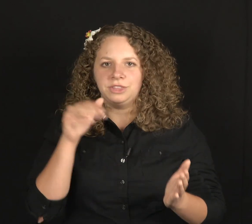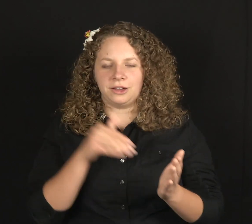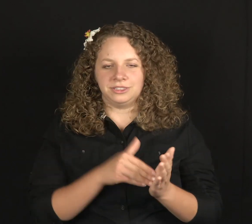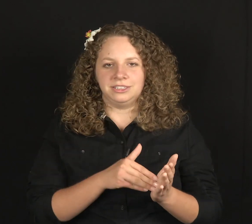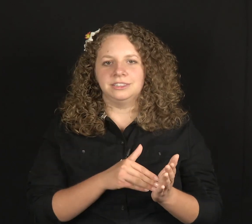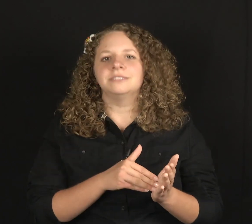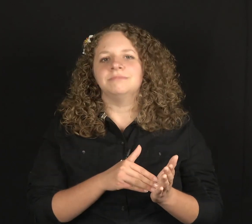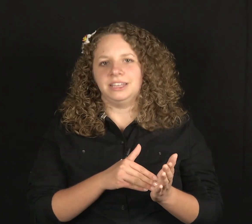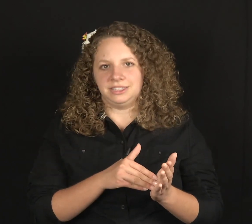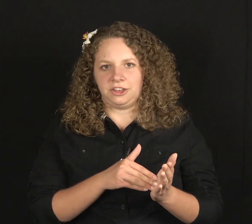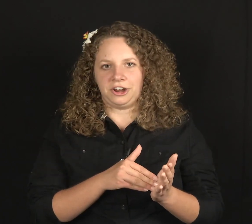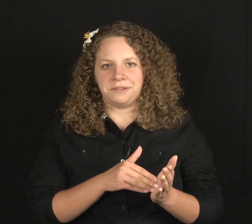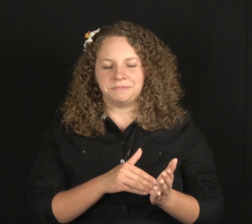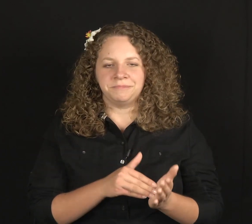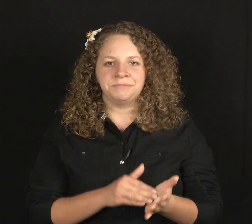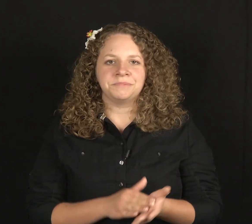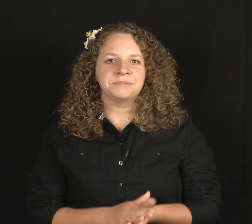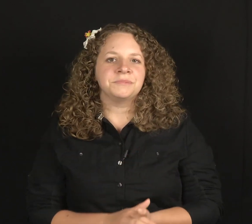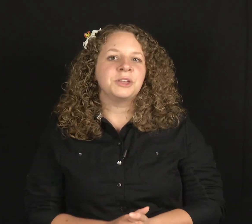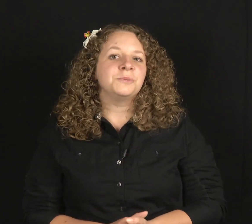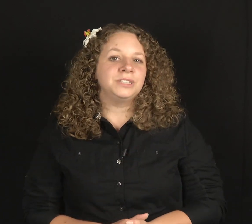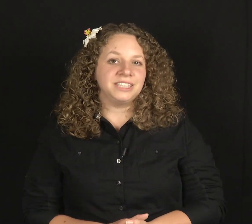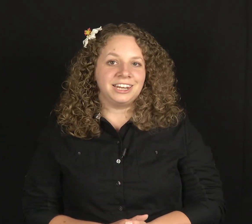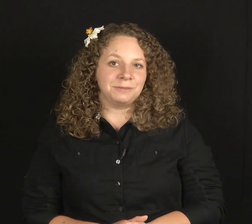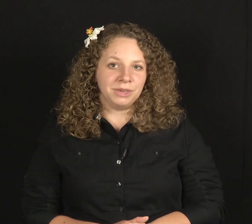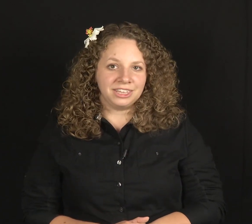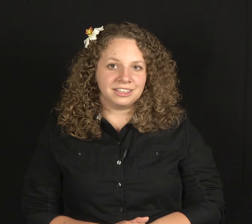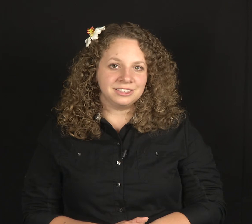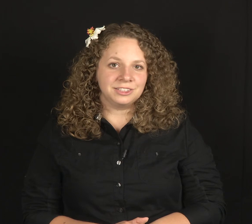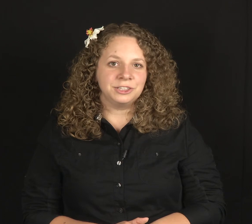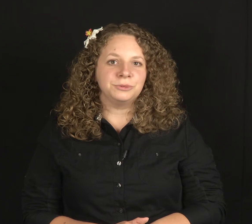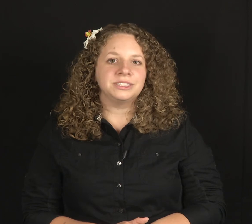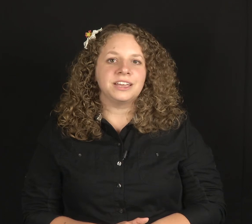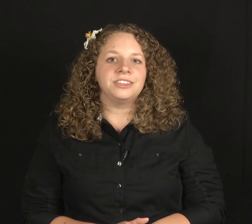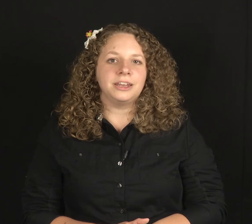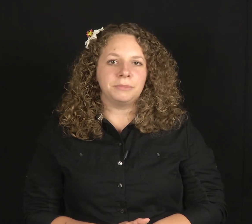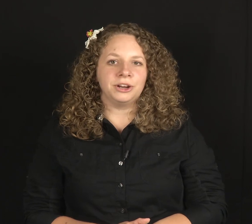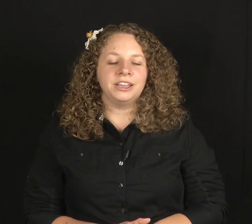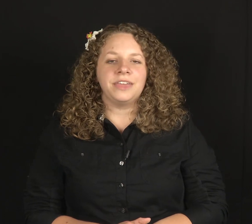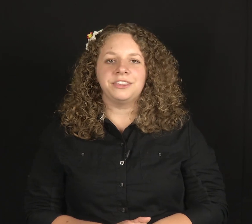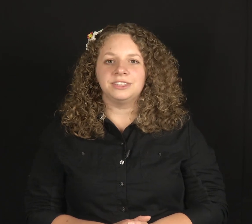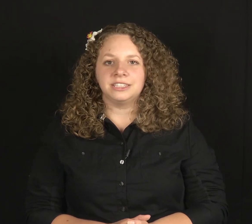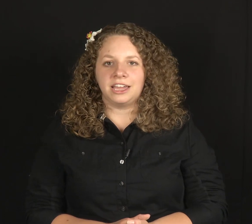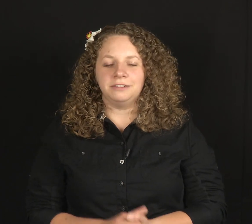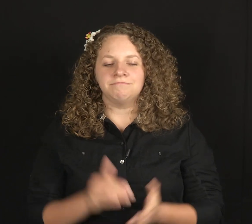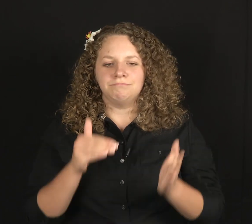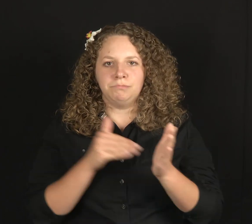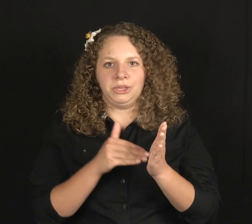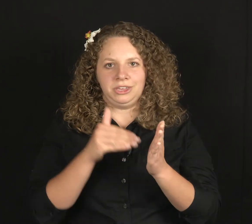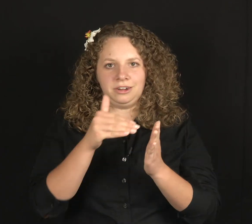thousand, et cetera. When signing millions, you will sign the number and then the sign million,